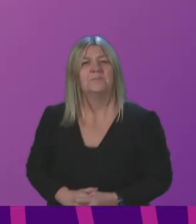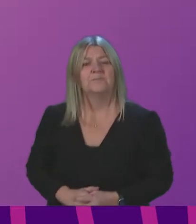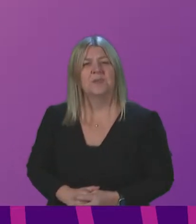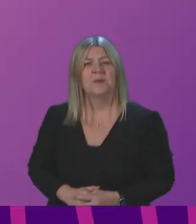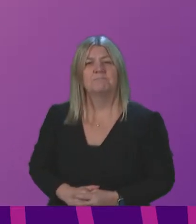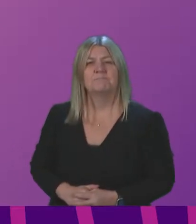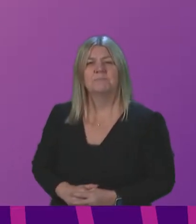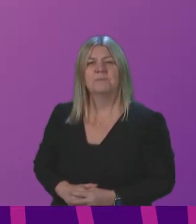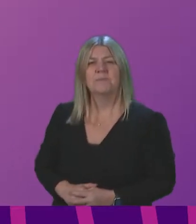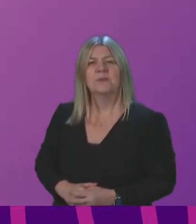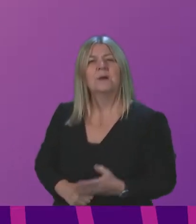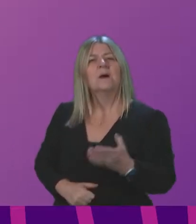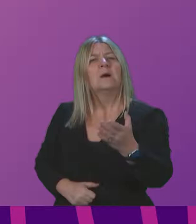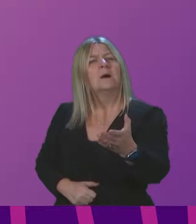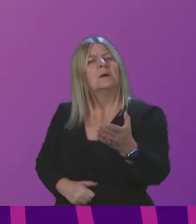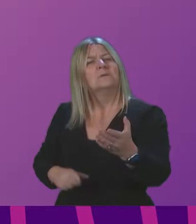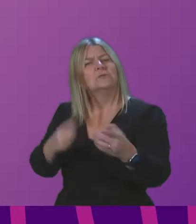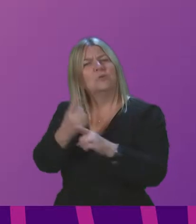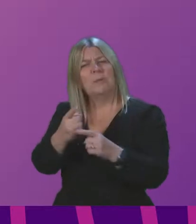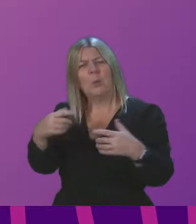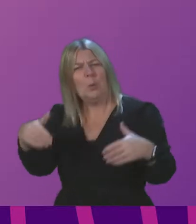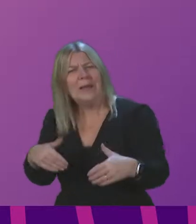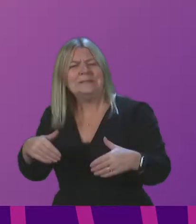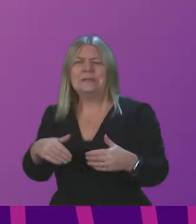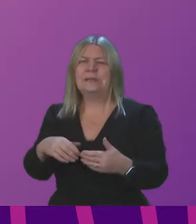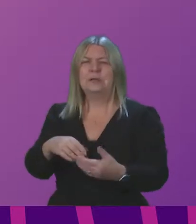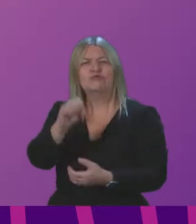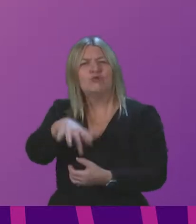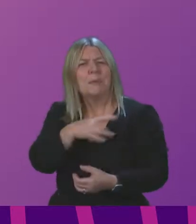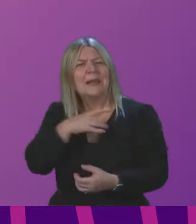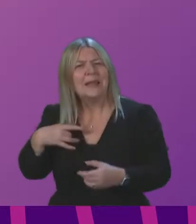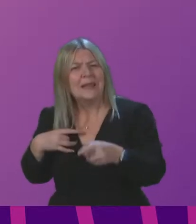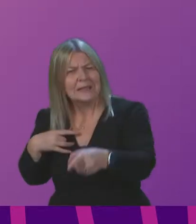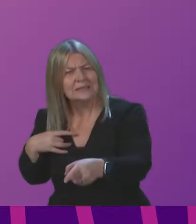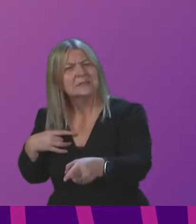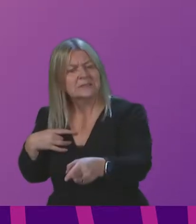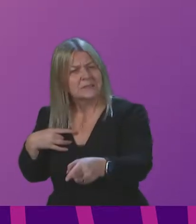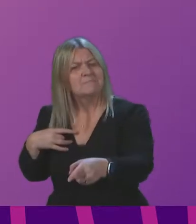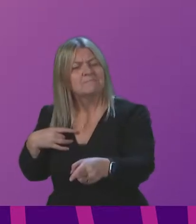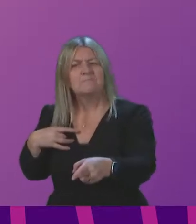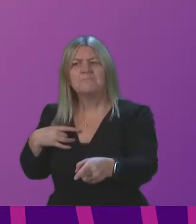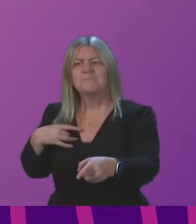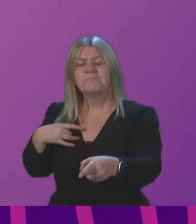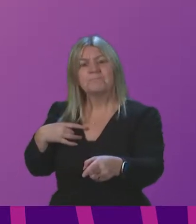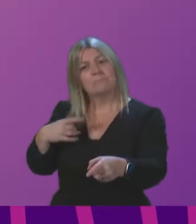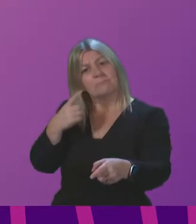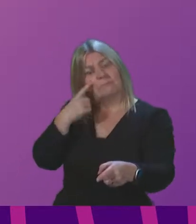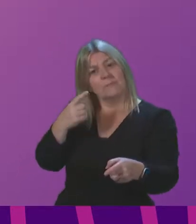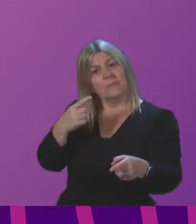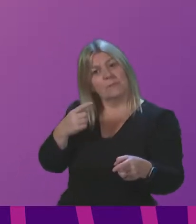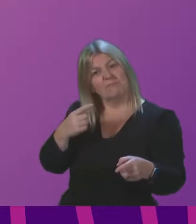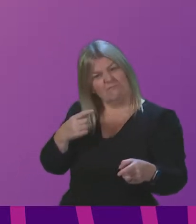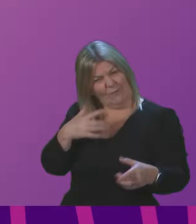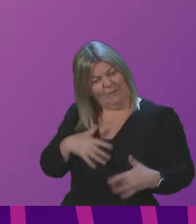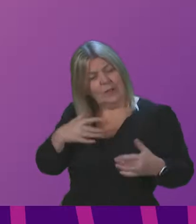committee this morning, the question of waiting and drop-in clinics was raised. And would you accept that it's a challenge that if you have a drop-in